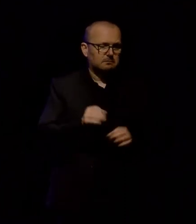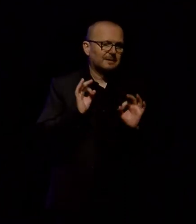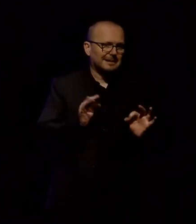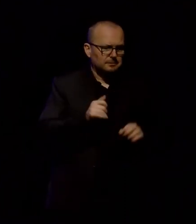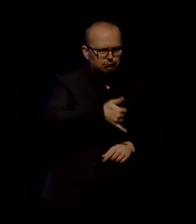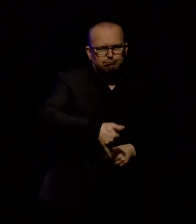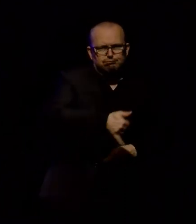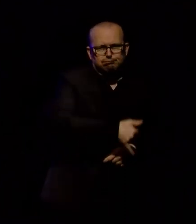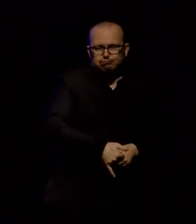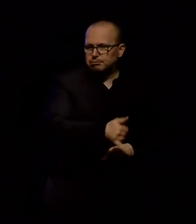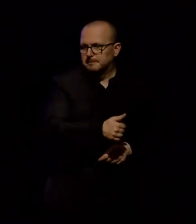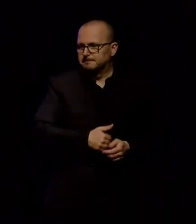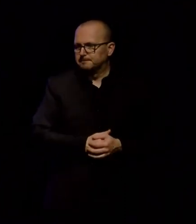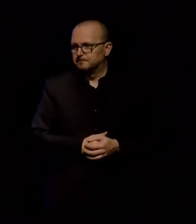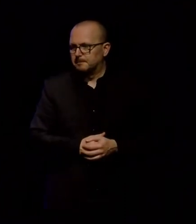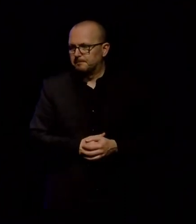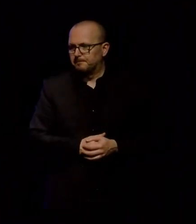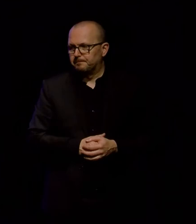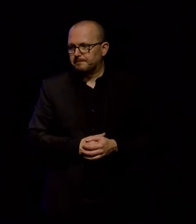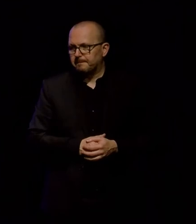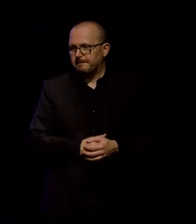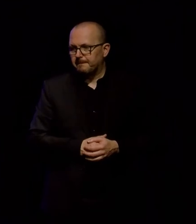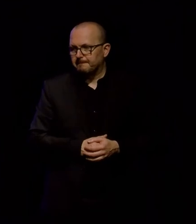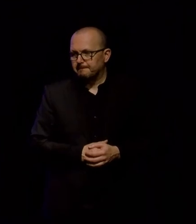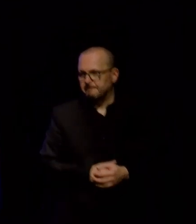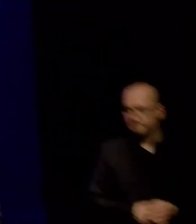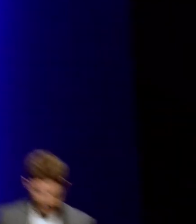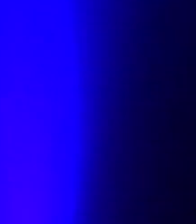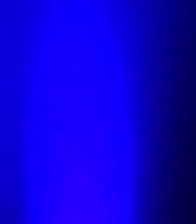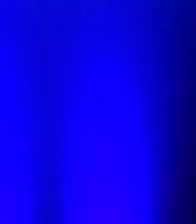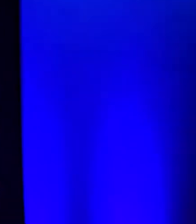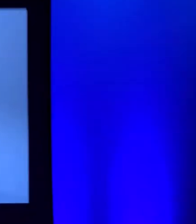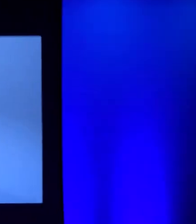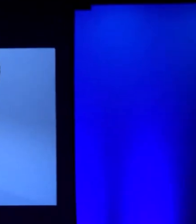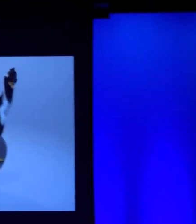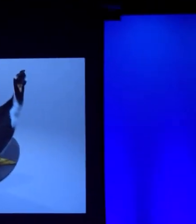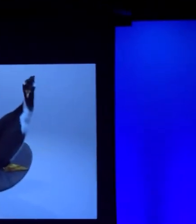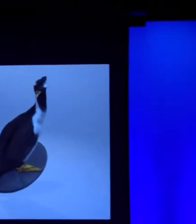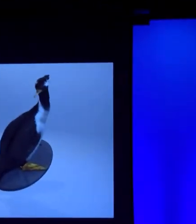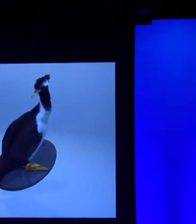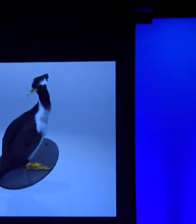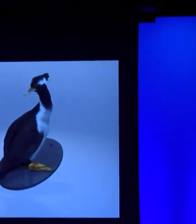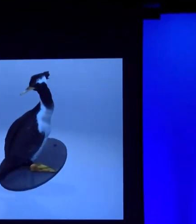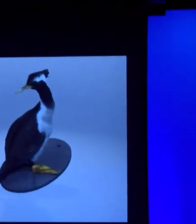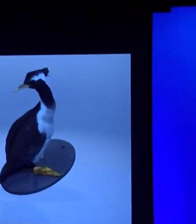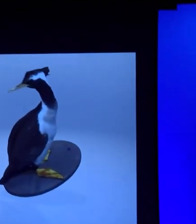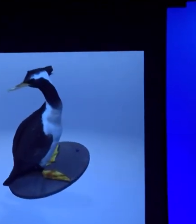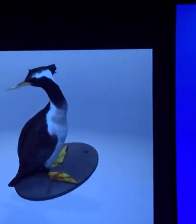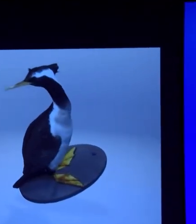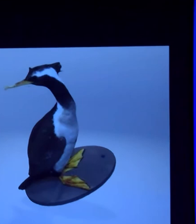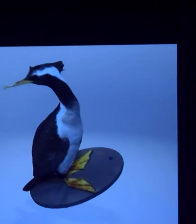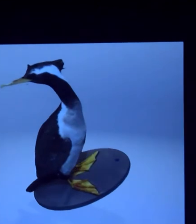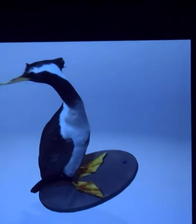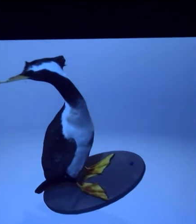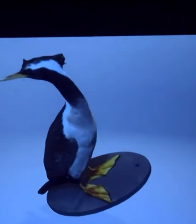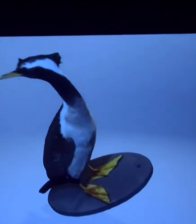Now, 3D printing has been around for a while. It's still kind of new technology, though, right? We